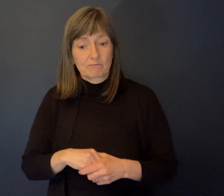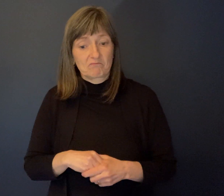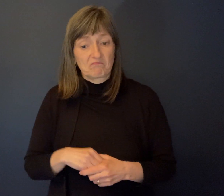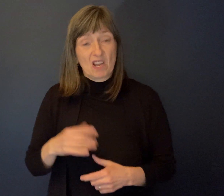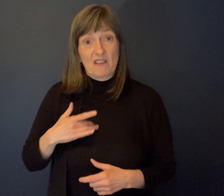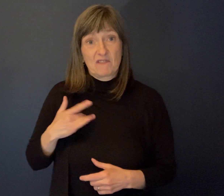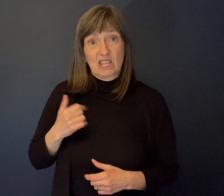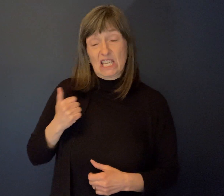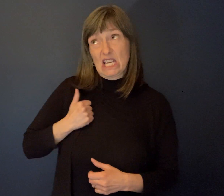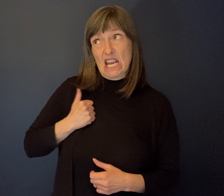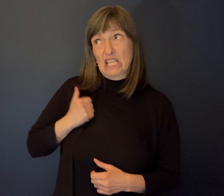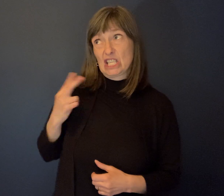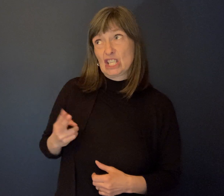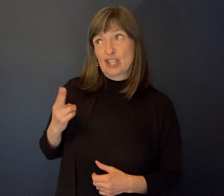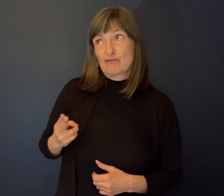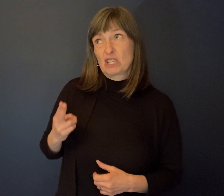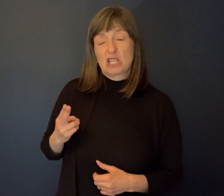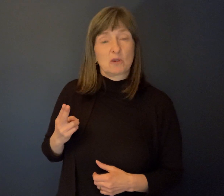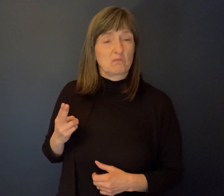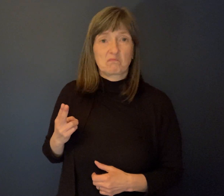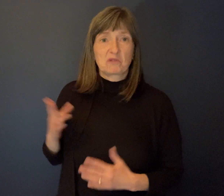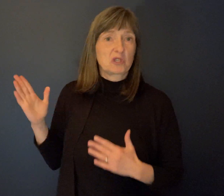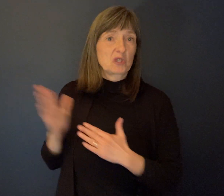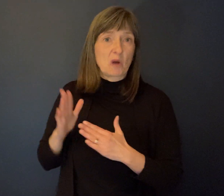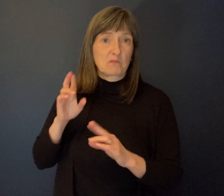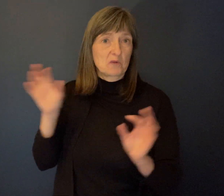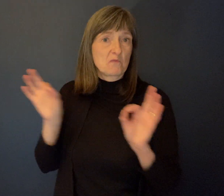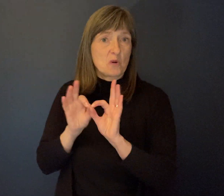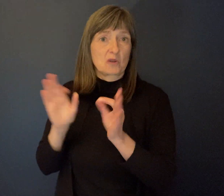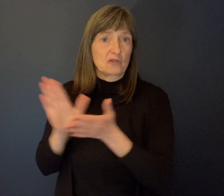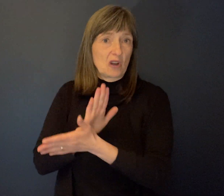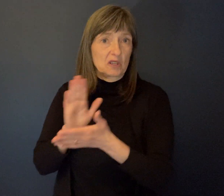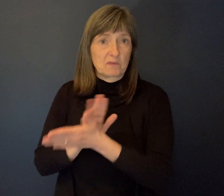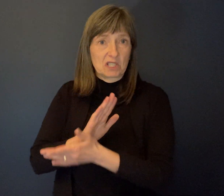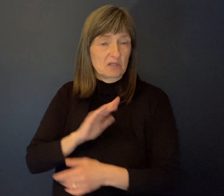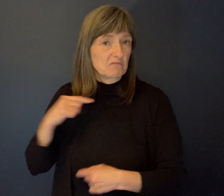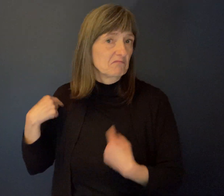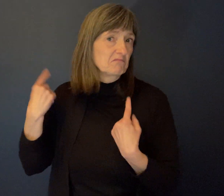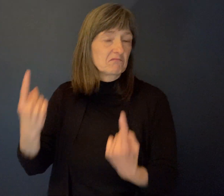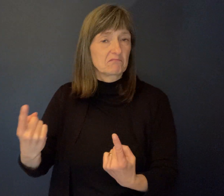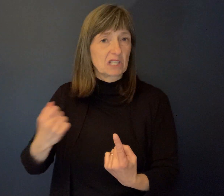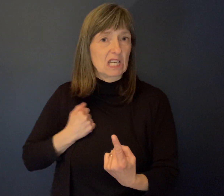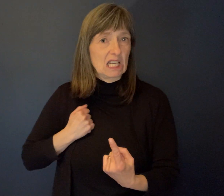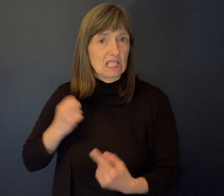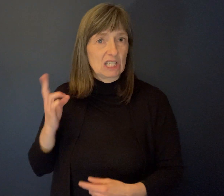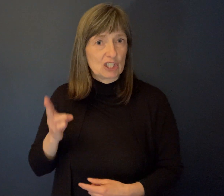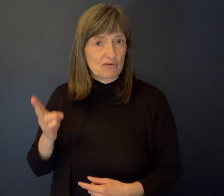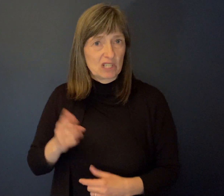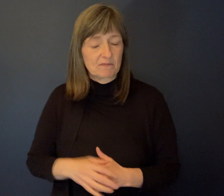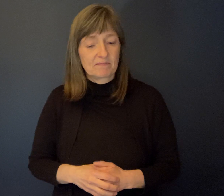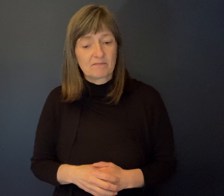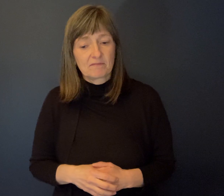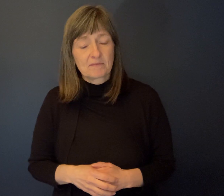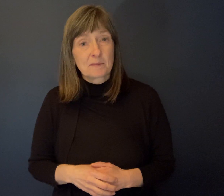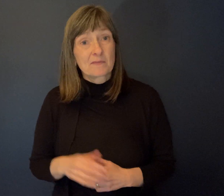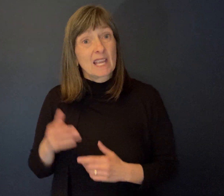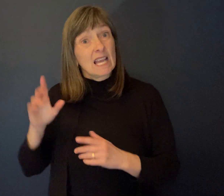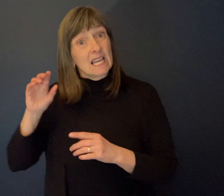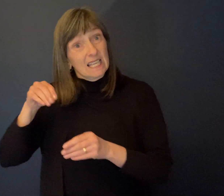I could be way off base, but that's how I believe. Um, it had approximately 130 recommendations that covered